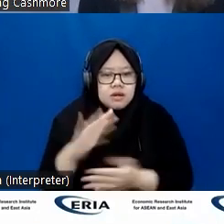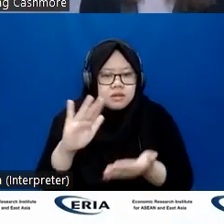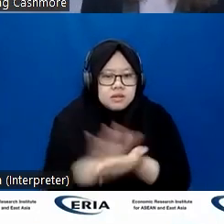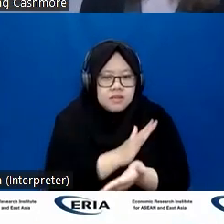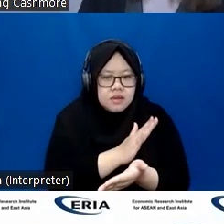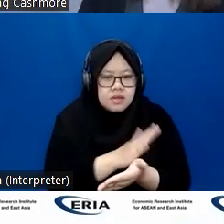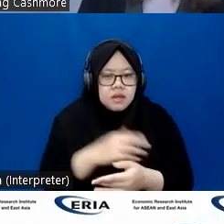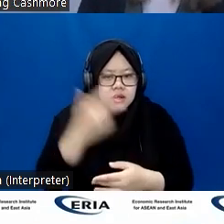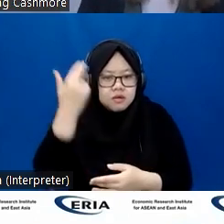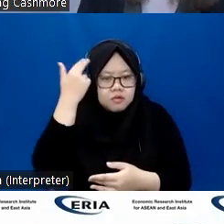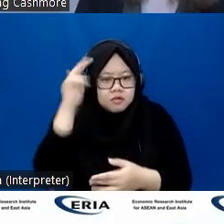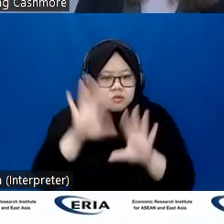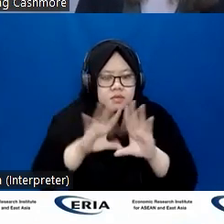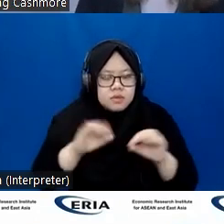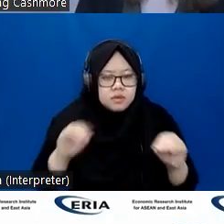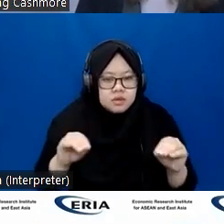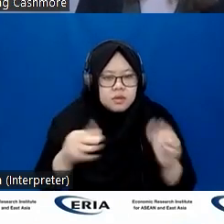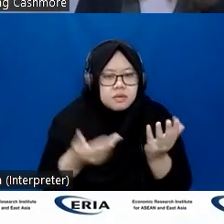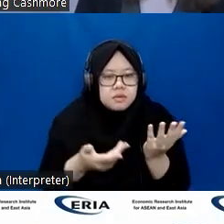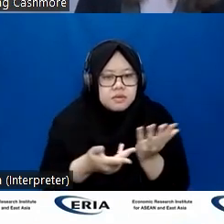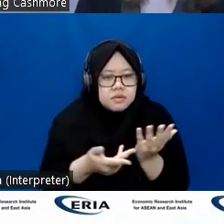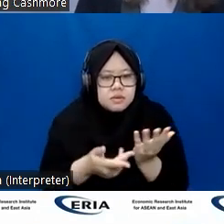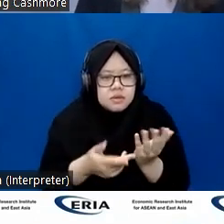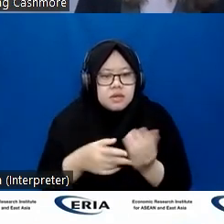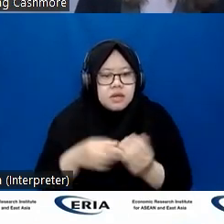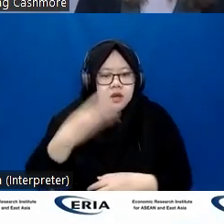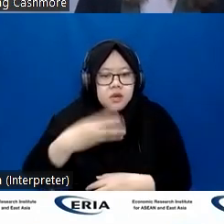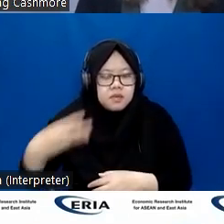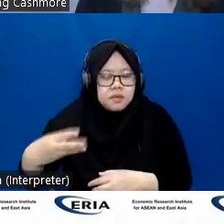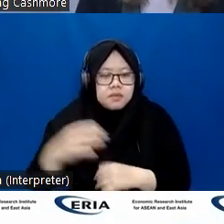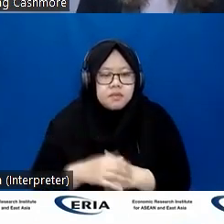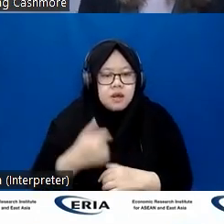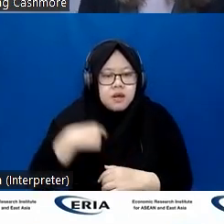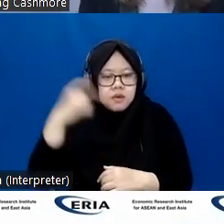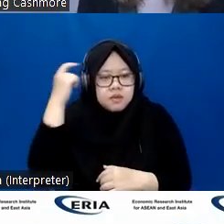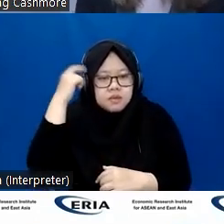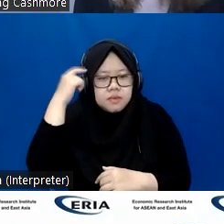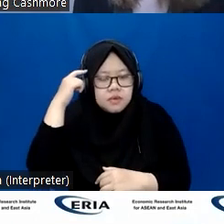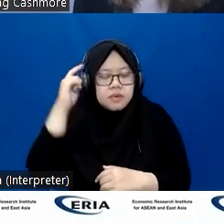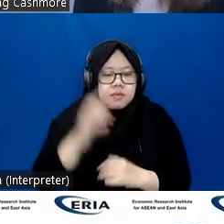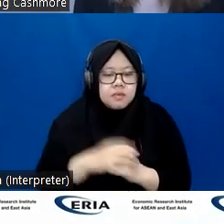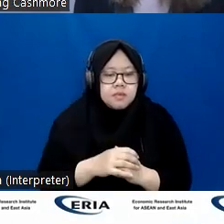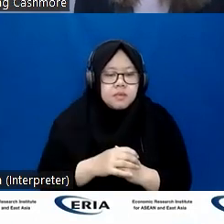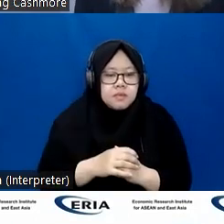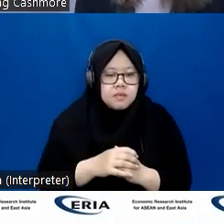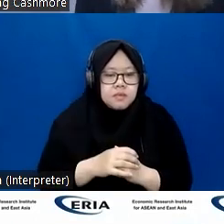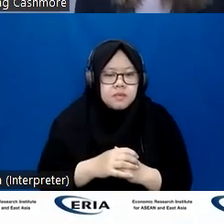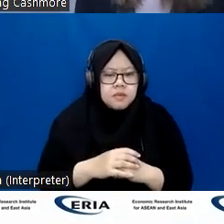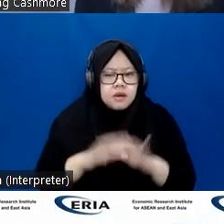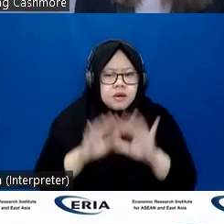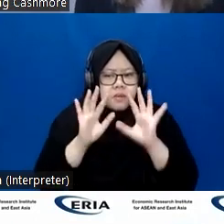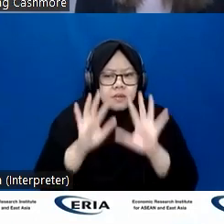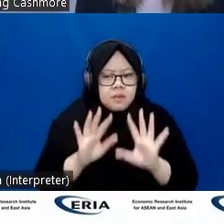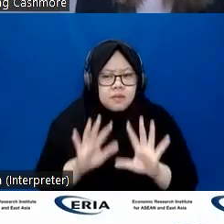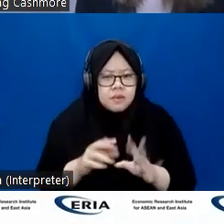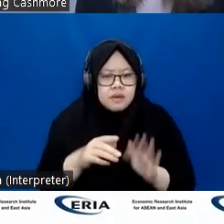jobs, and that's not just in technology companies. But I think, as mentioned before, there is a real requirement